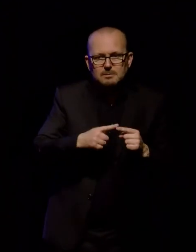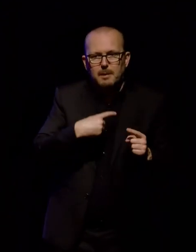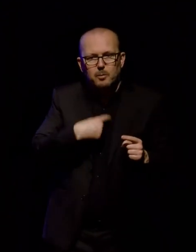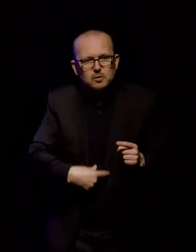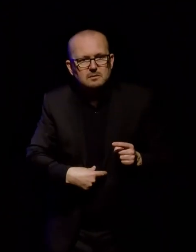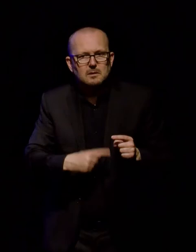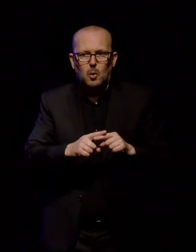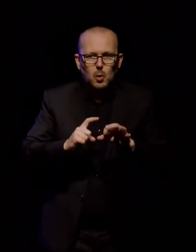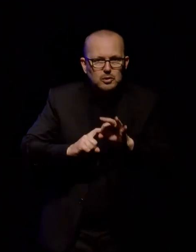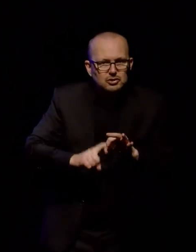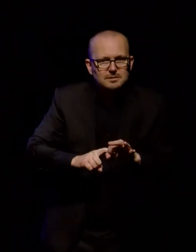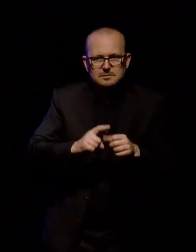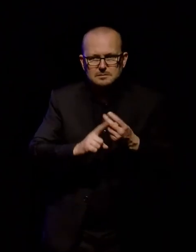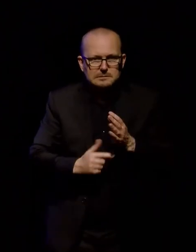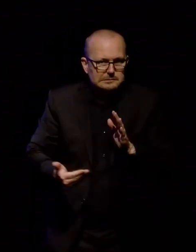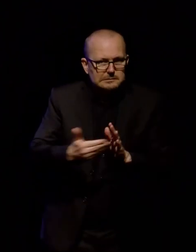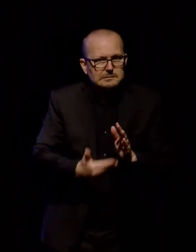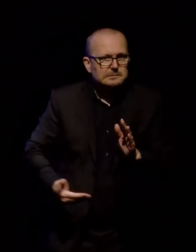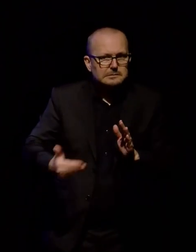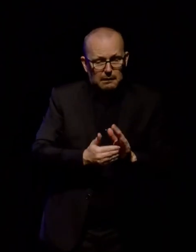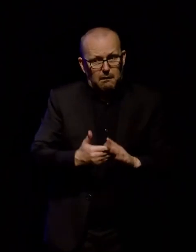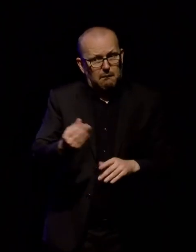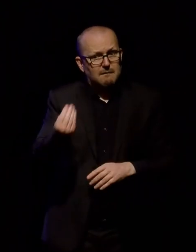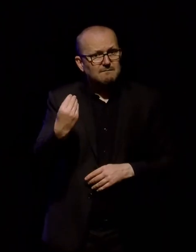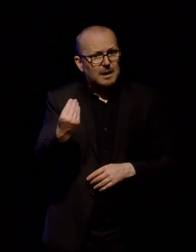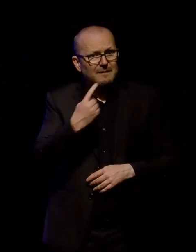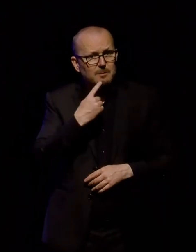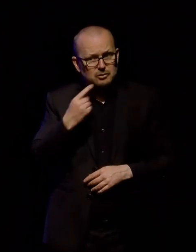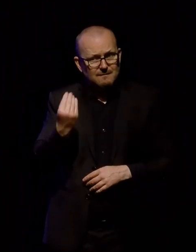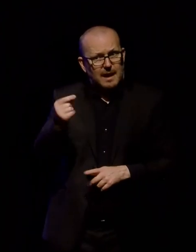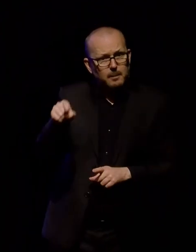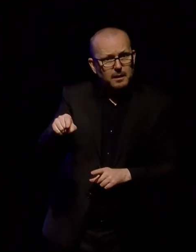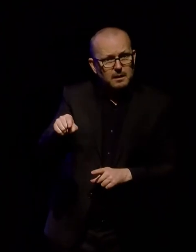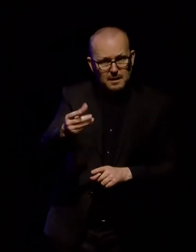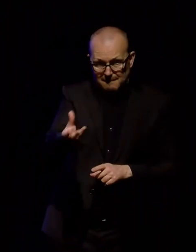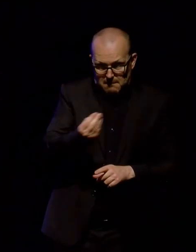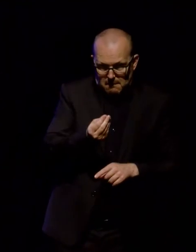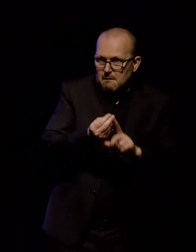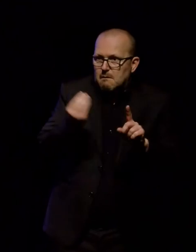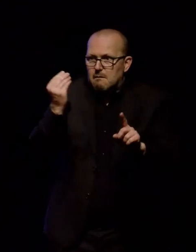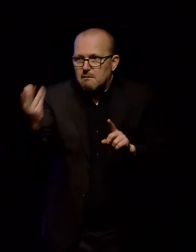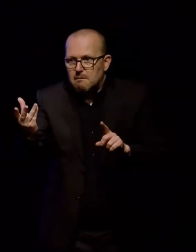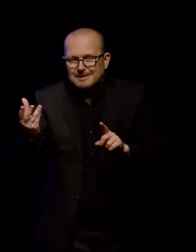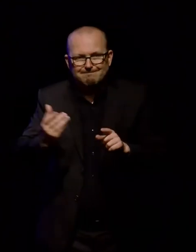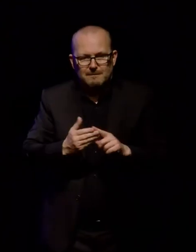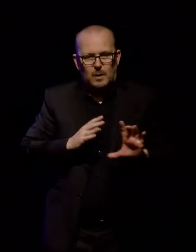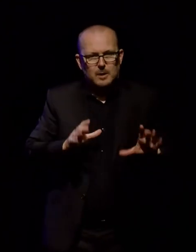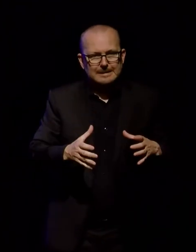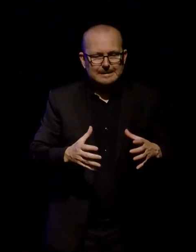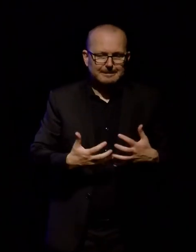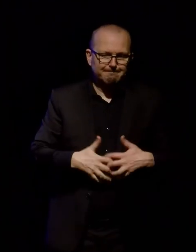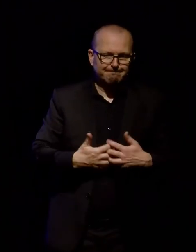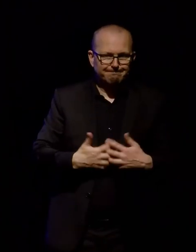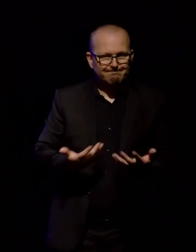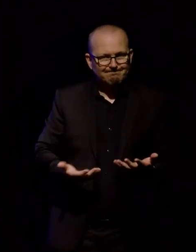questions. There was incredibly valuable information for museums holding those collection objects, but, for our small team, there was a few flaws with the